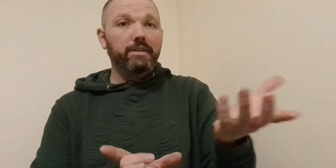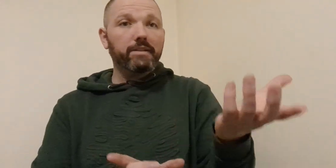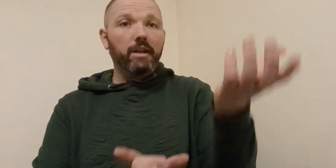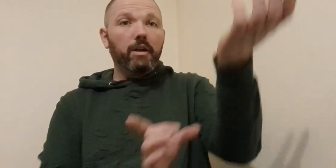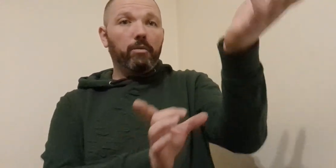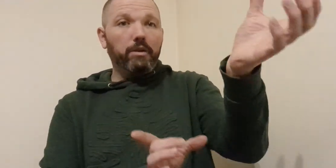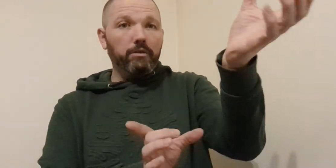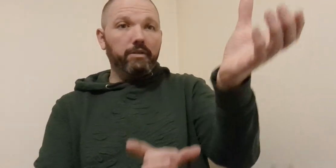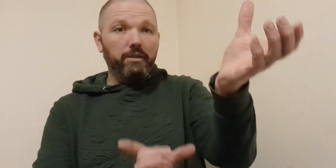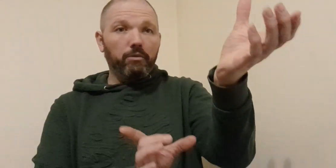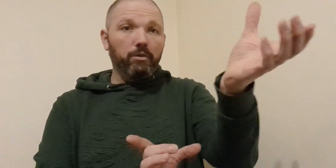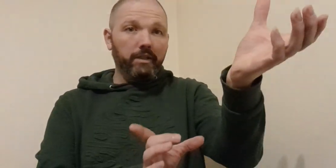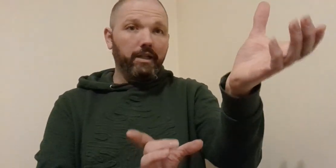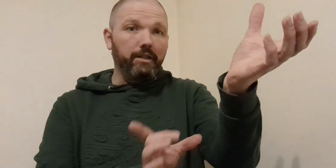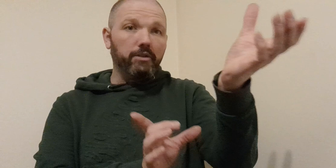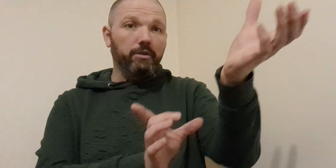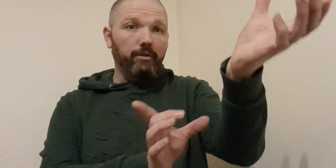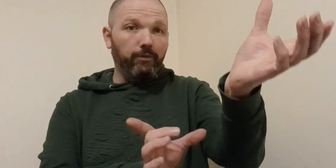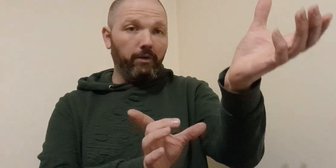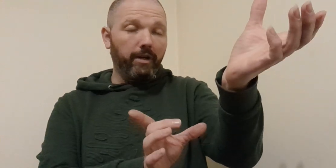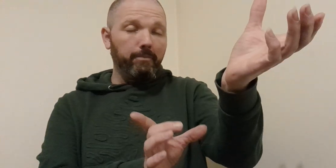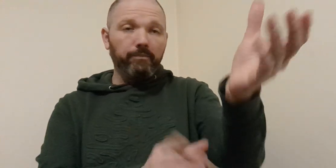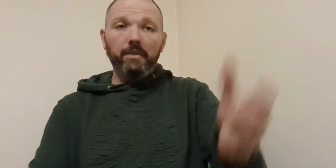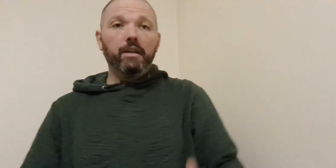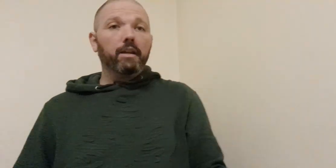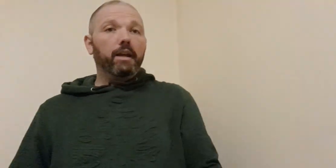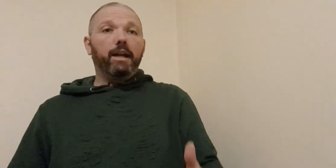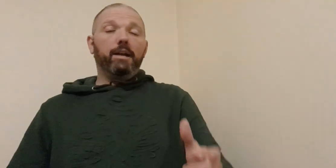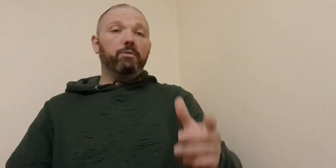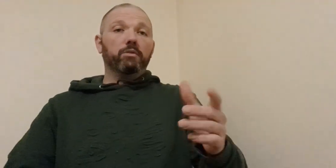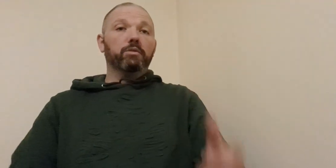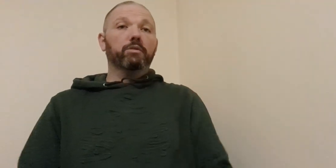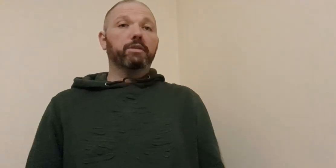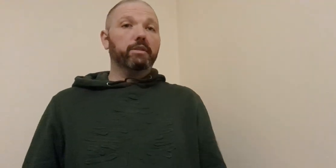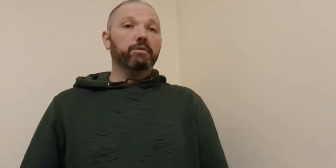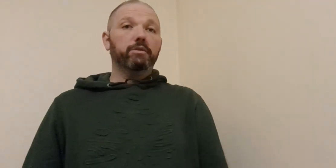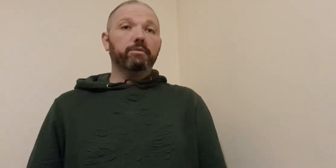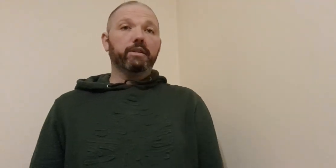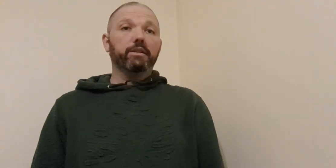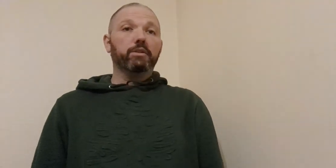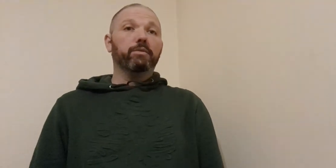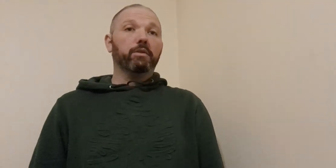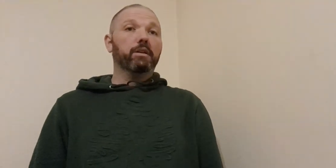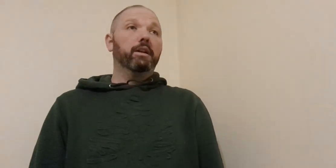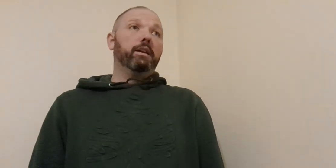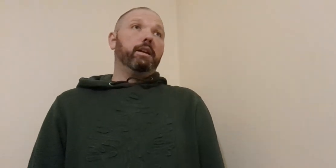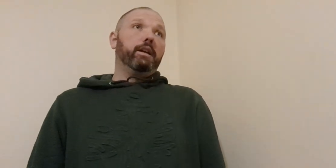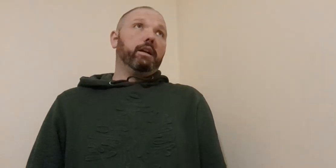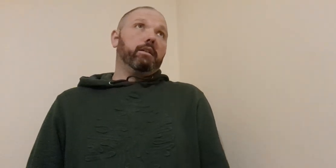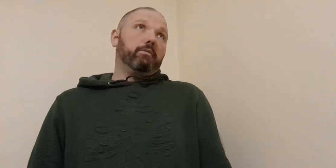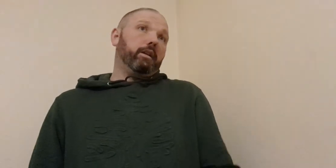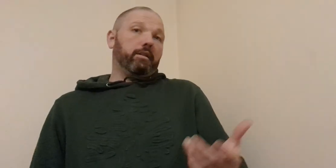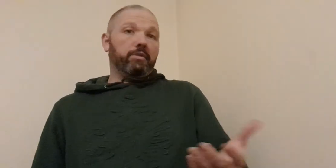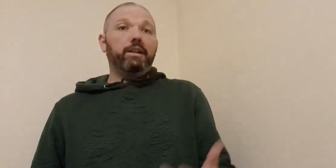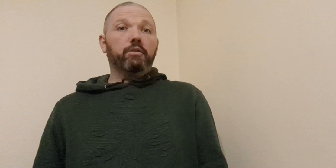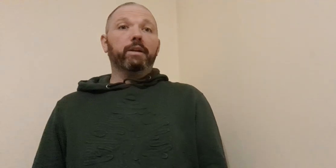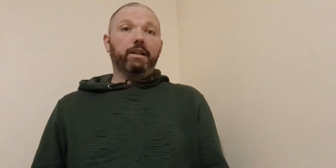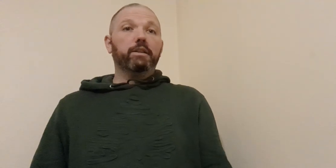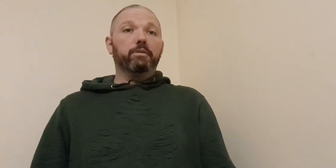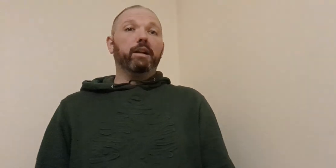wrist while also like go holding on like go to the forearm. You can also like go use it like go for a really quick like go